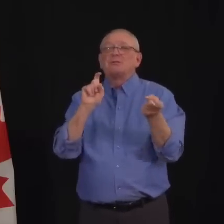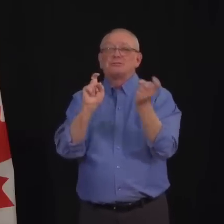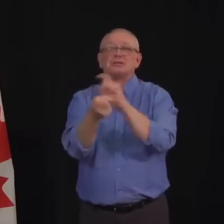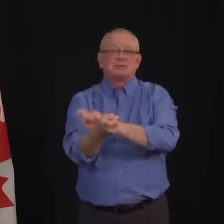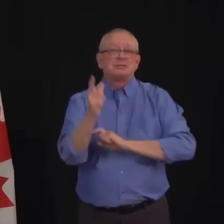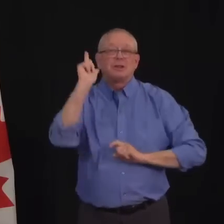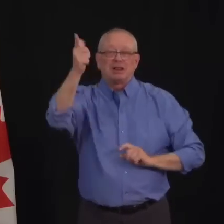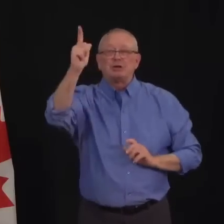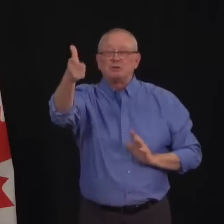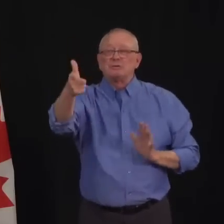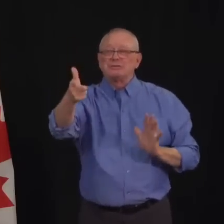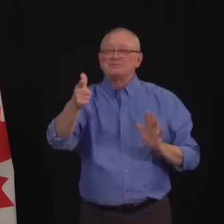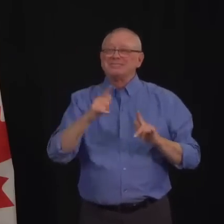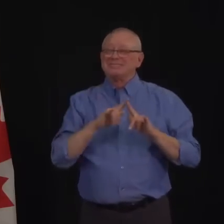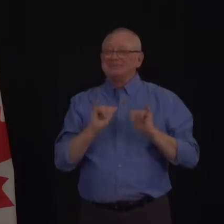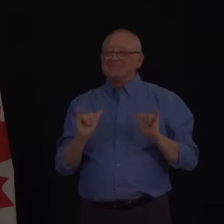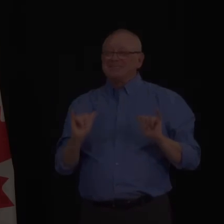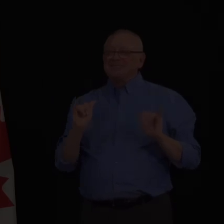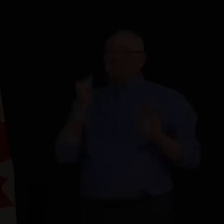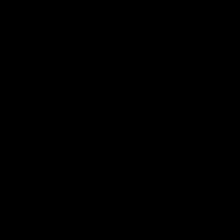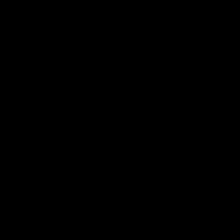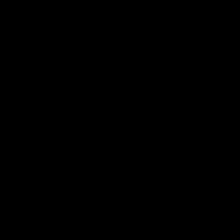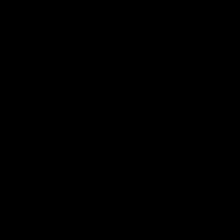you need to follow the same public health guidance.